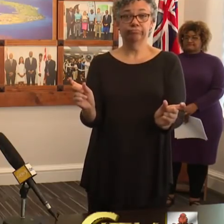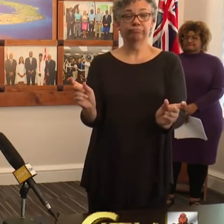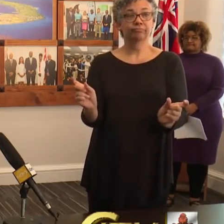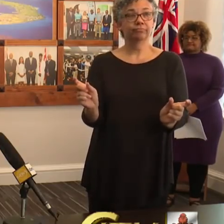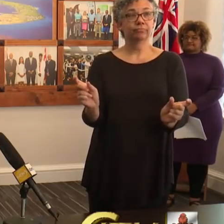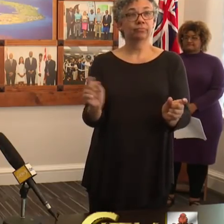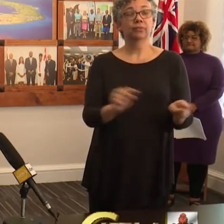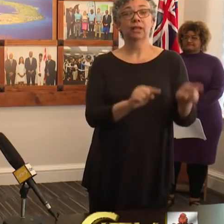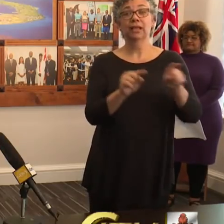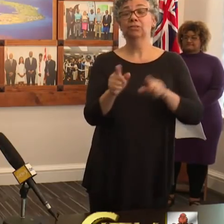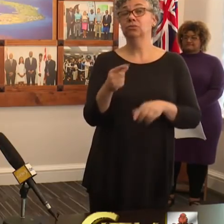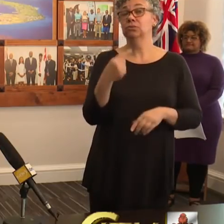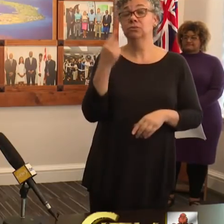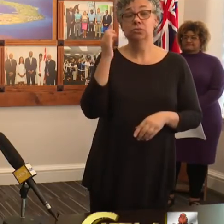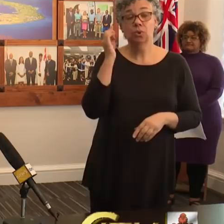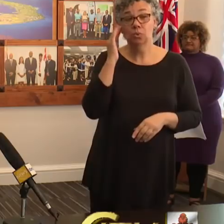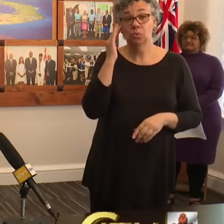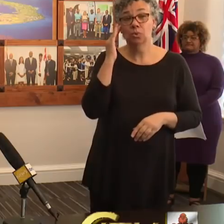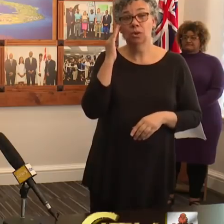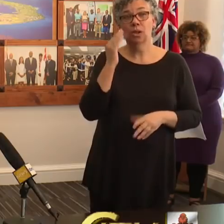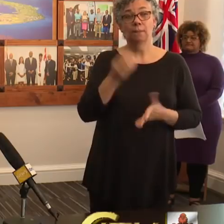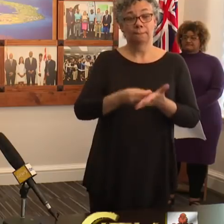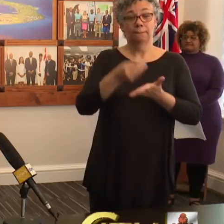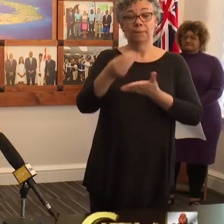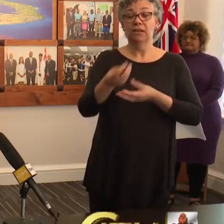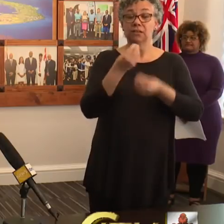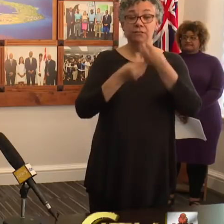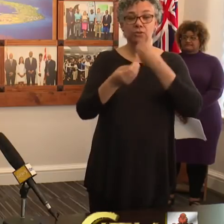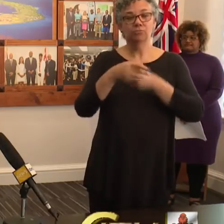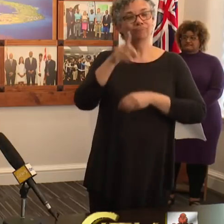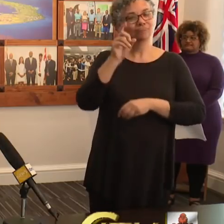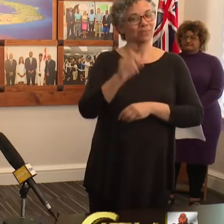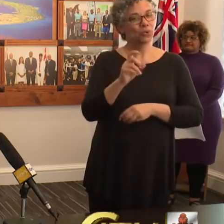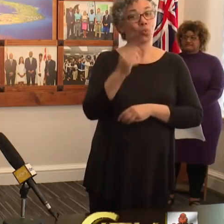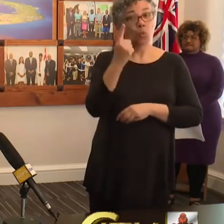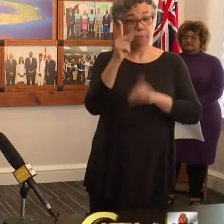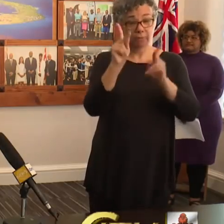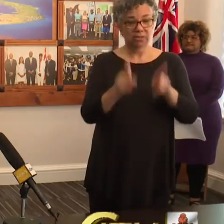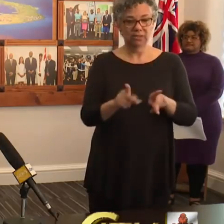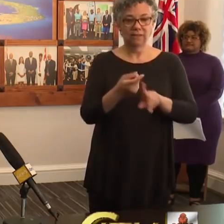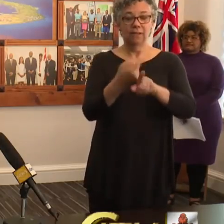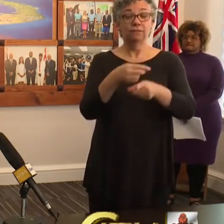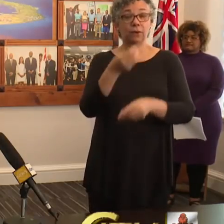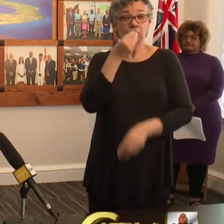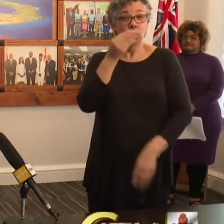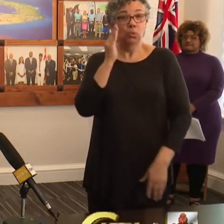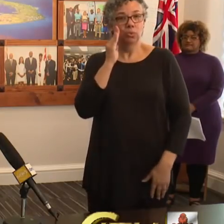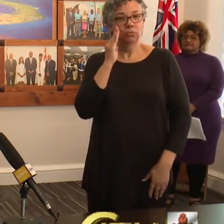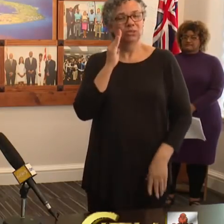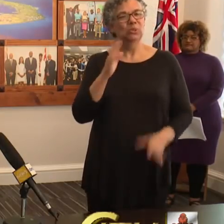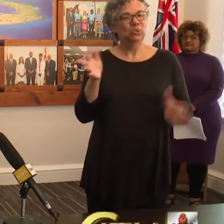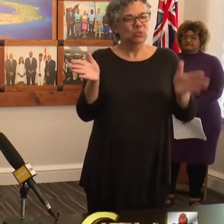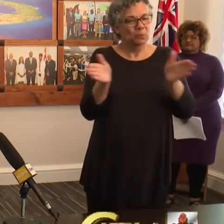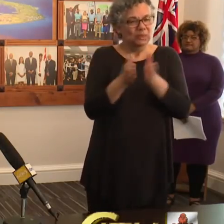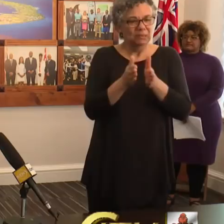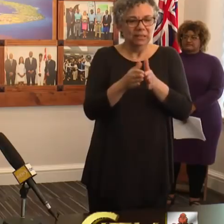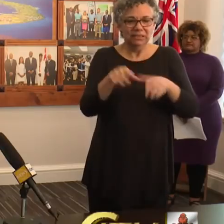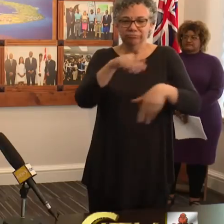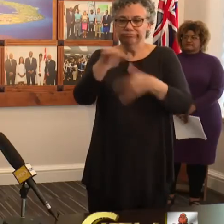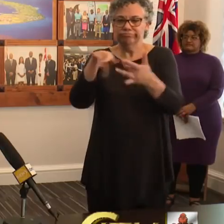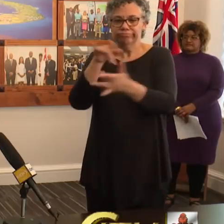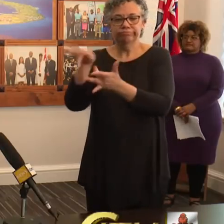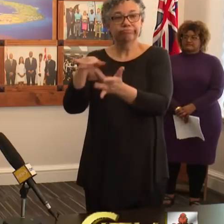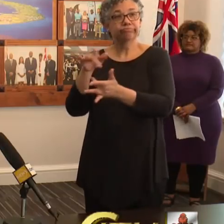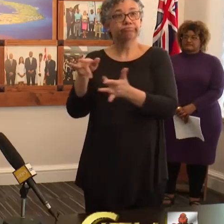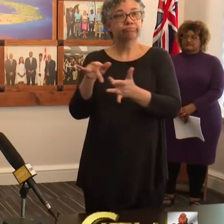As a note, purchase of groceries should be performed by one member of the household to minimise social interaction. Groceries should be